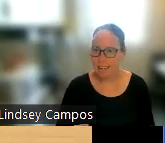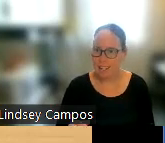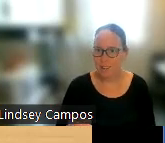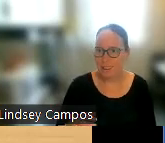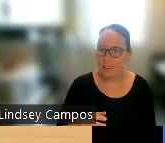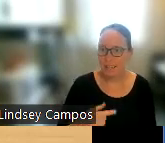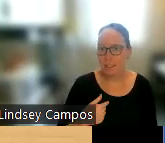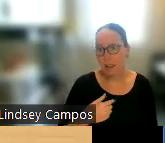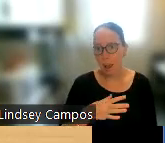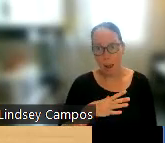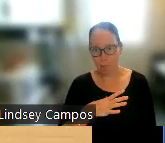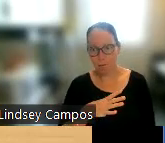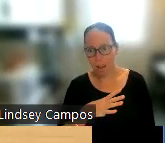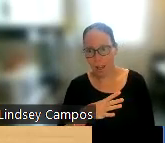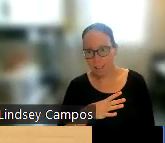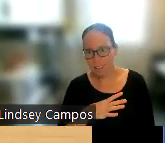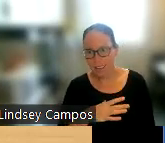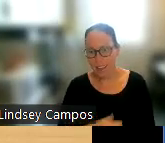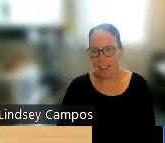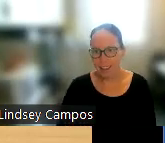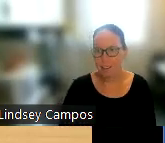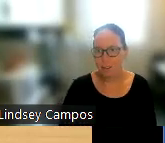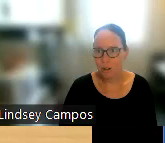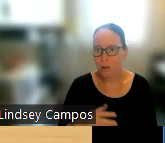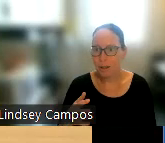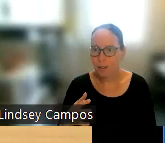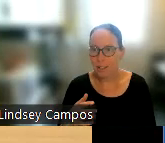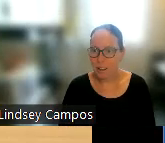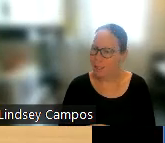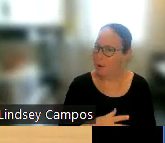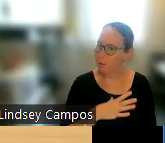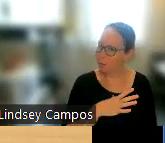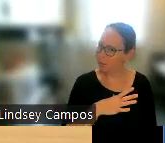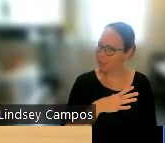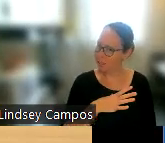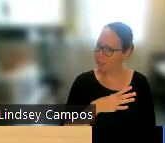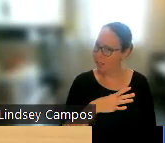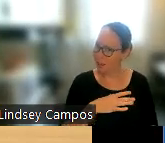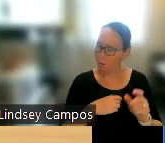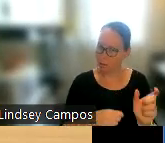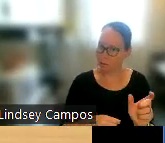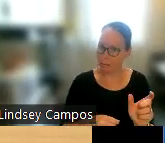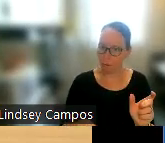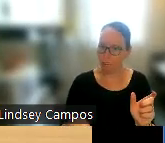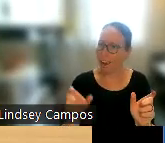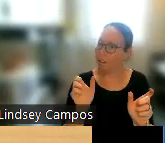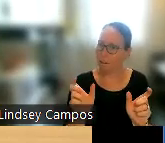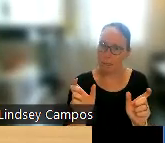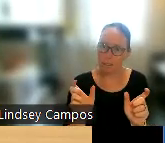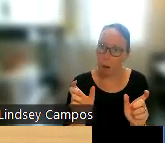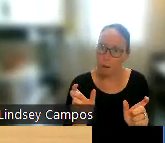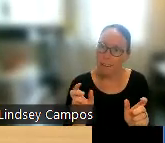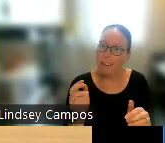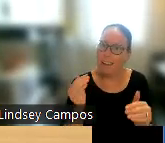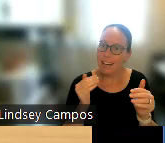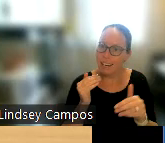out, it's like, I'll say things like, I'm fine. And then I'll show you another sign and say, wait, what was this? What did it mean? I'm fine. Or